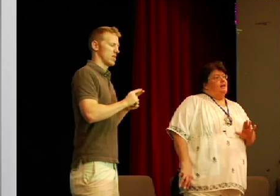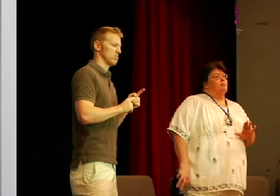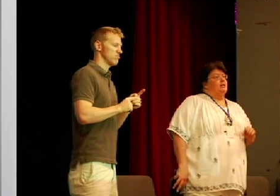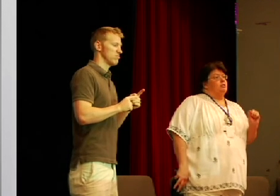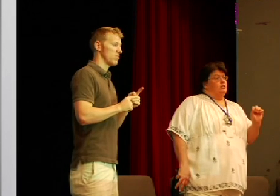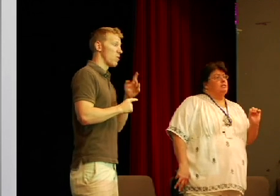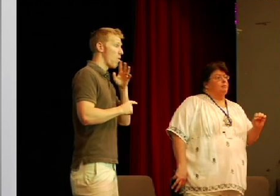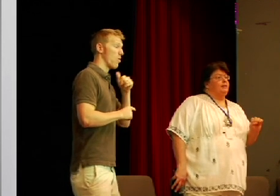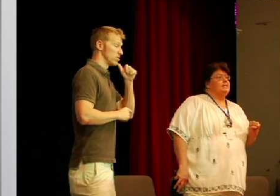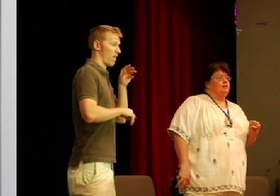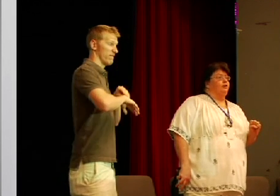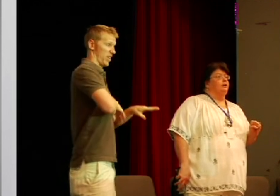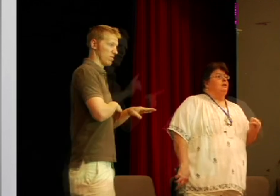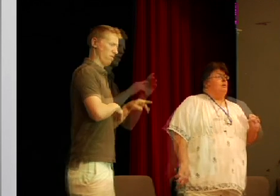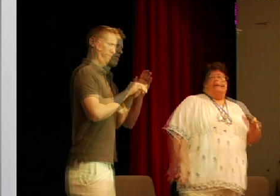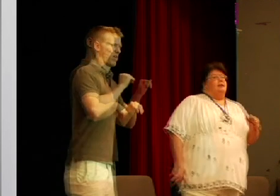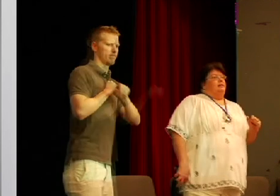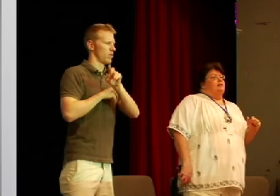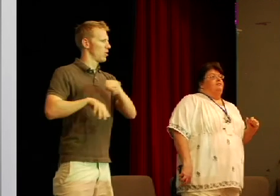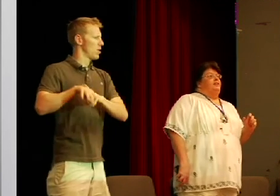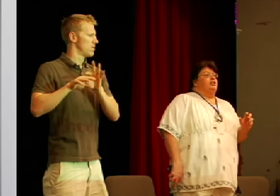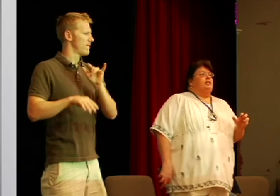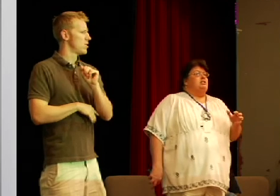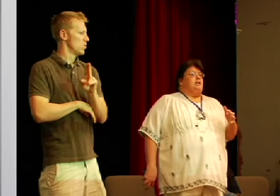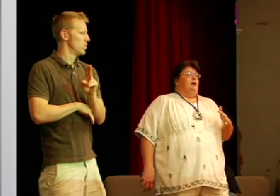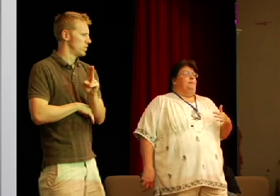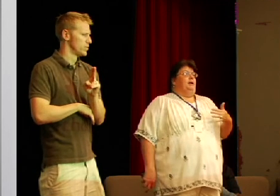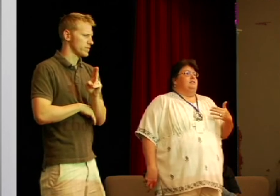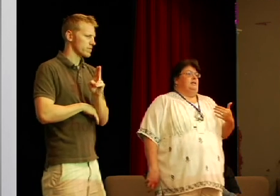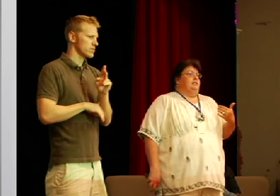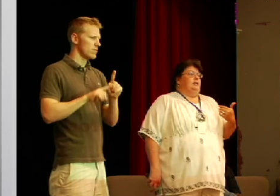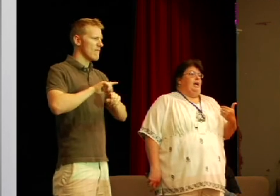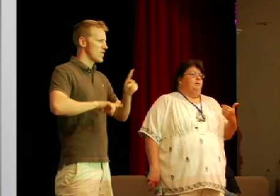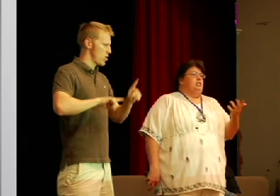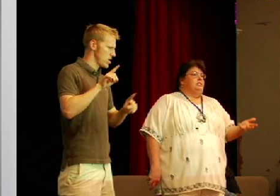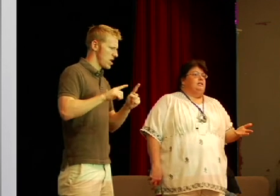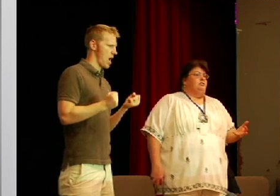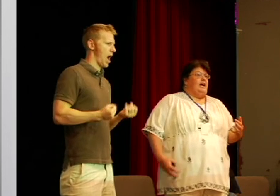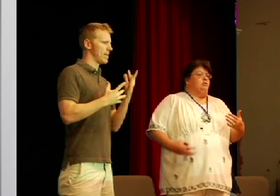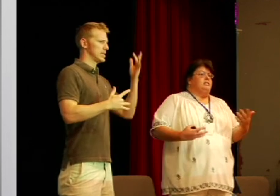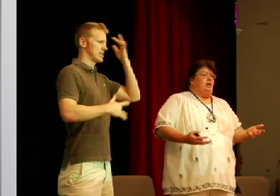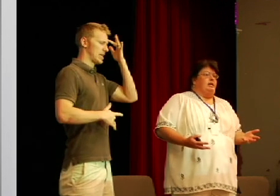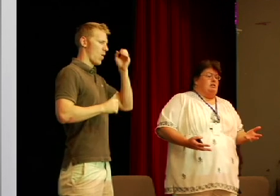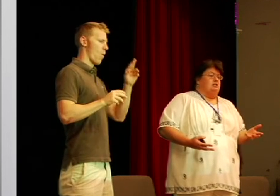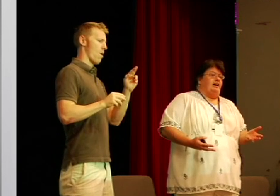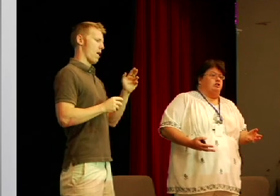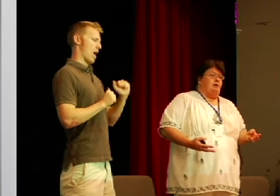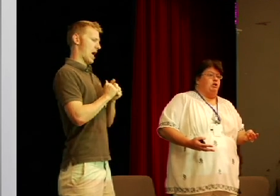affected by this so this is something that is different about the virulence is is in how much disease or how sick does this virus make